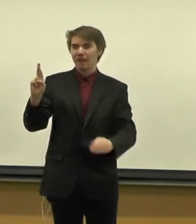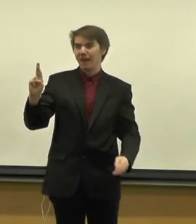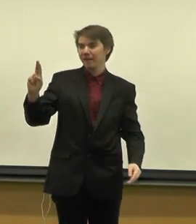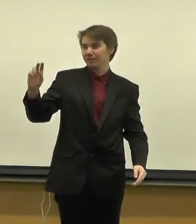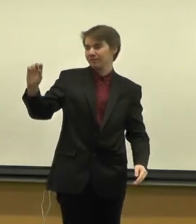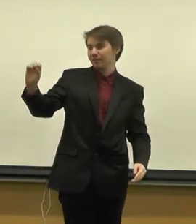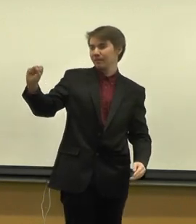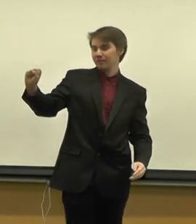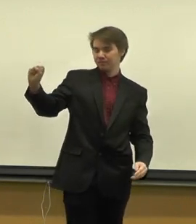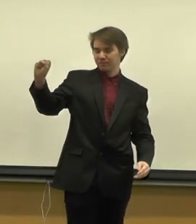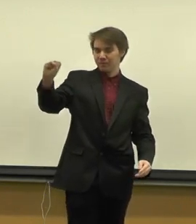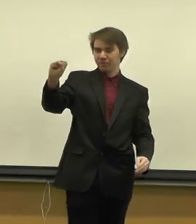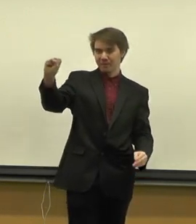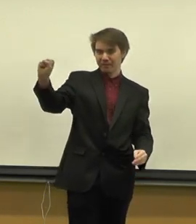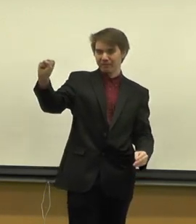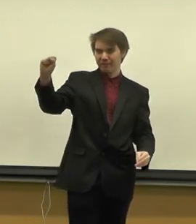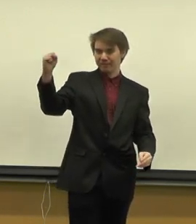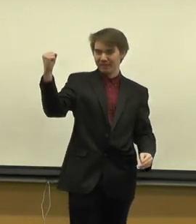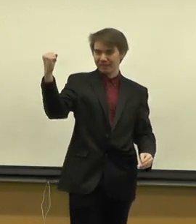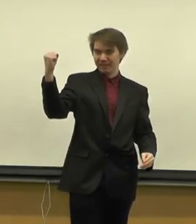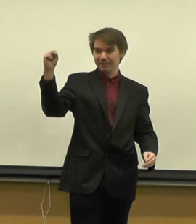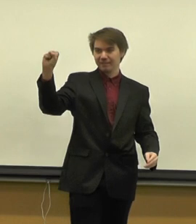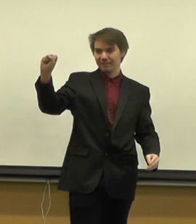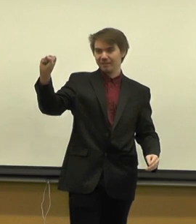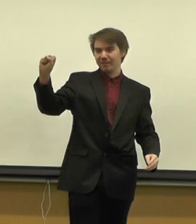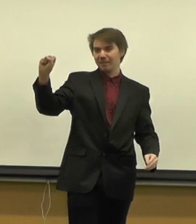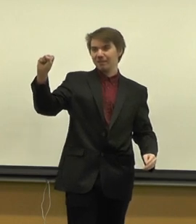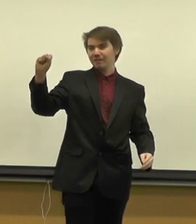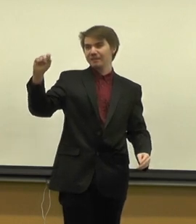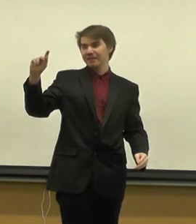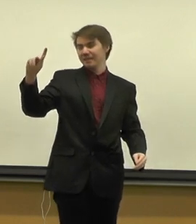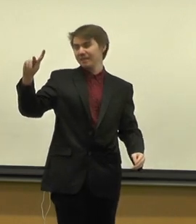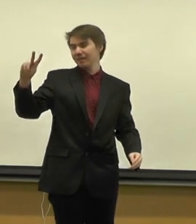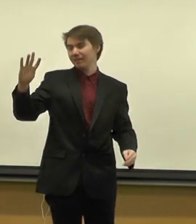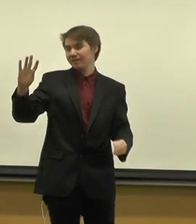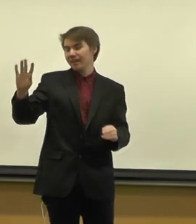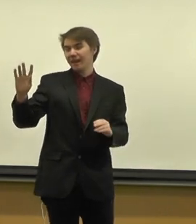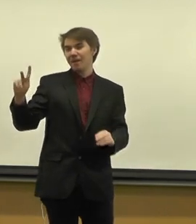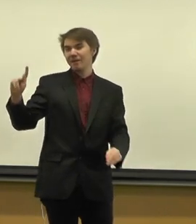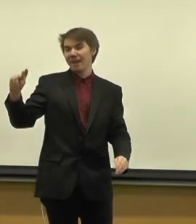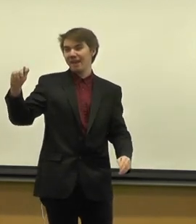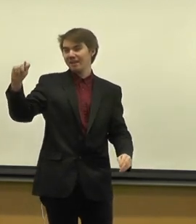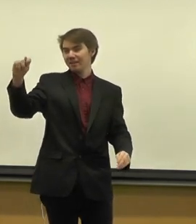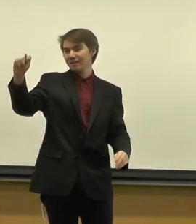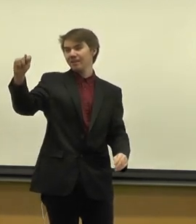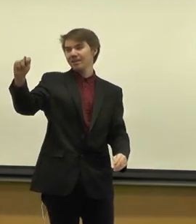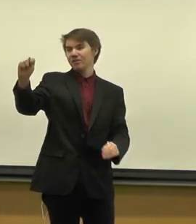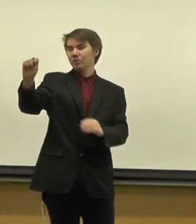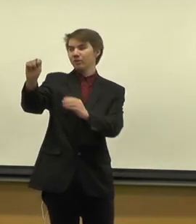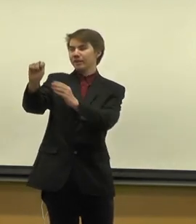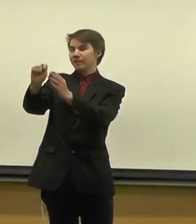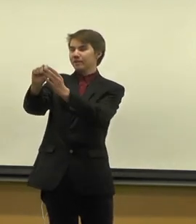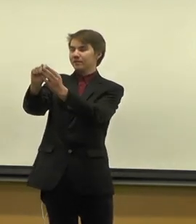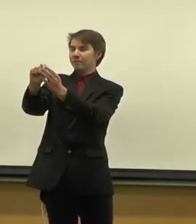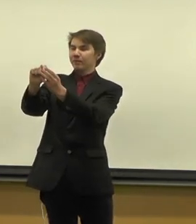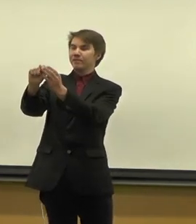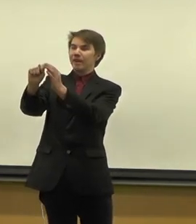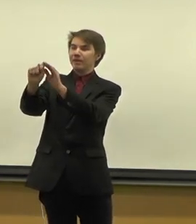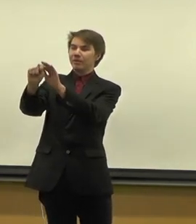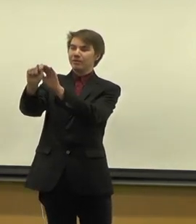S, you just make a fist like this. T, it's like M and N, you go like this but it's down here in